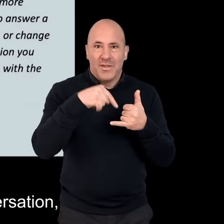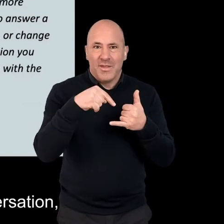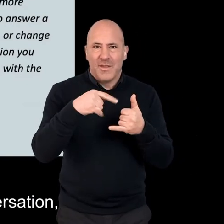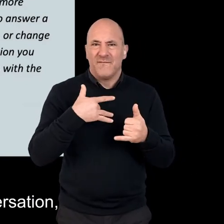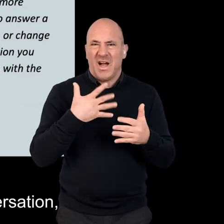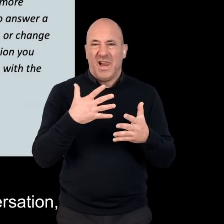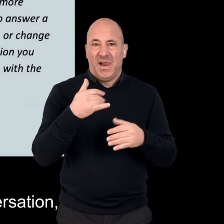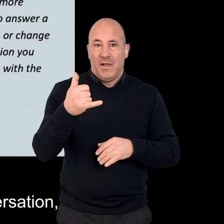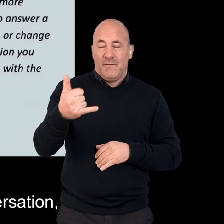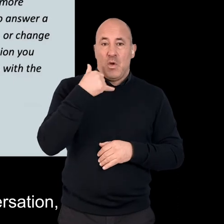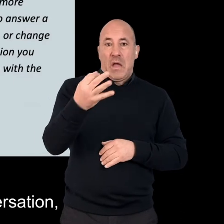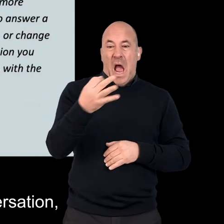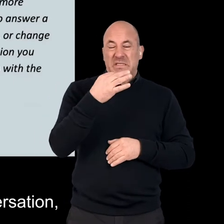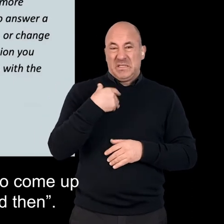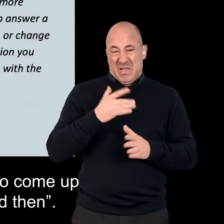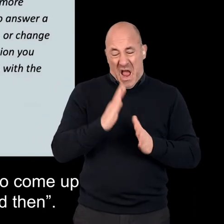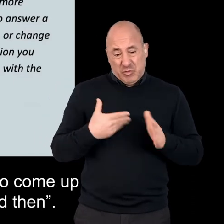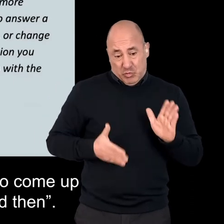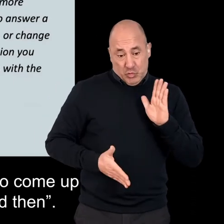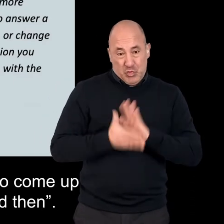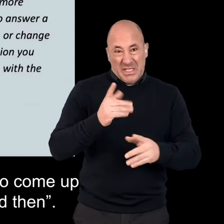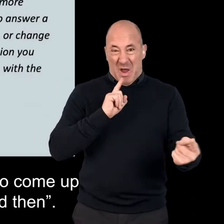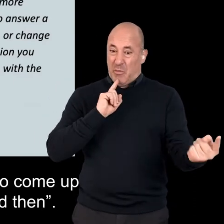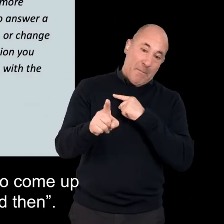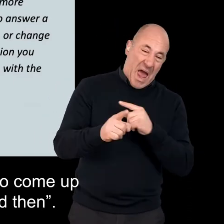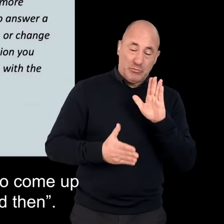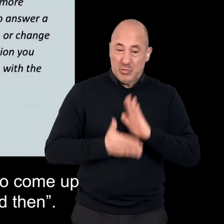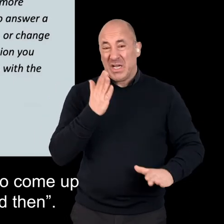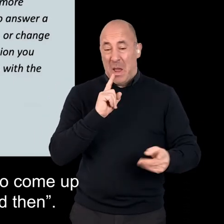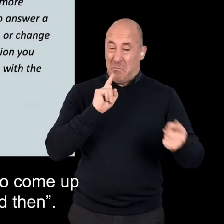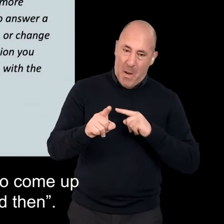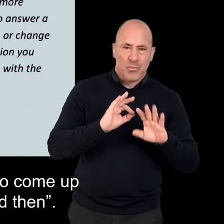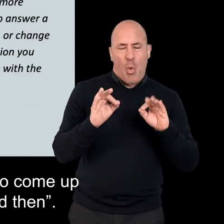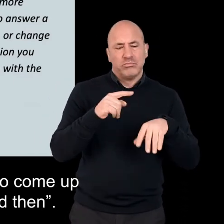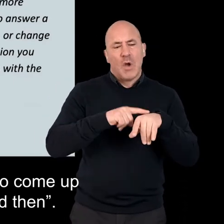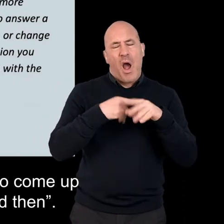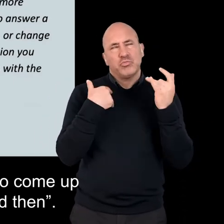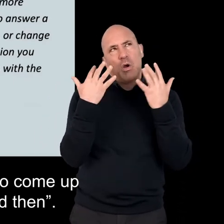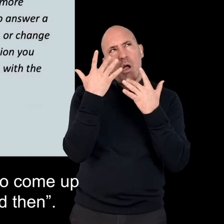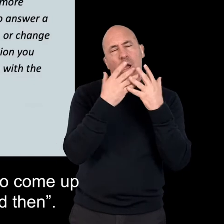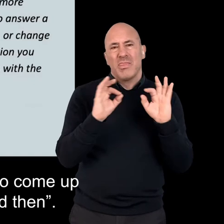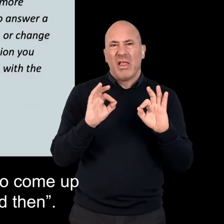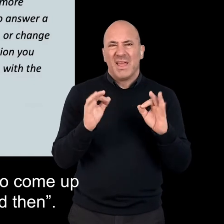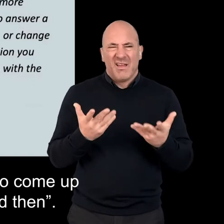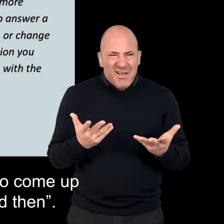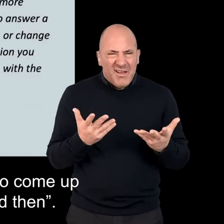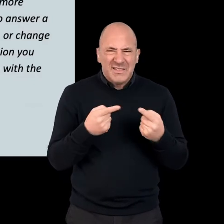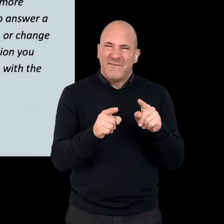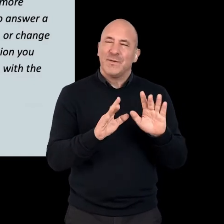Whereas when it's telephone conversation, you almost feel as though you've got to come up with the right answer right there and then.